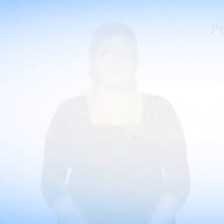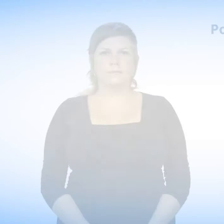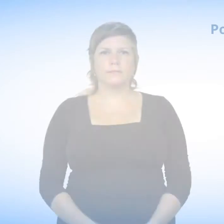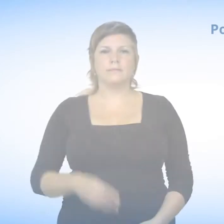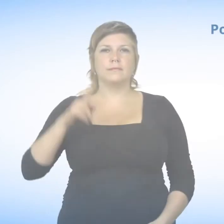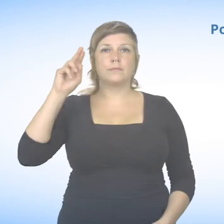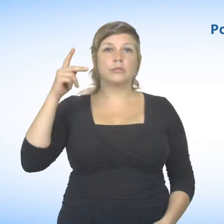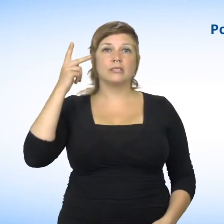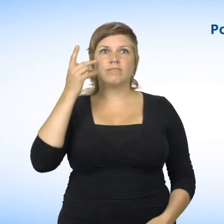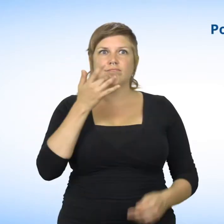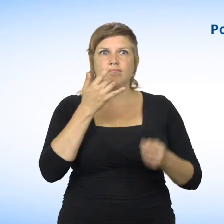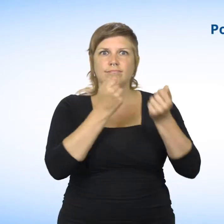Political Convictions